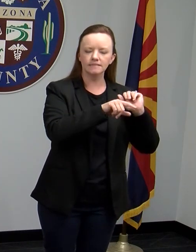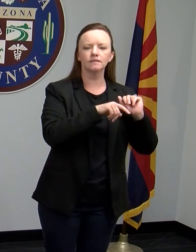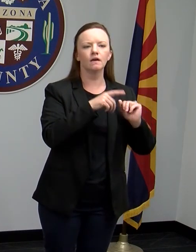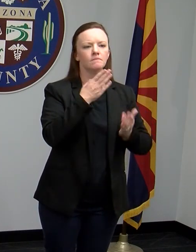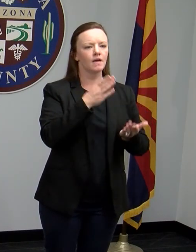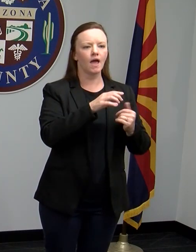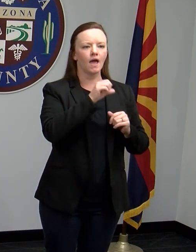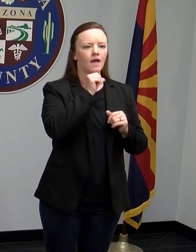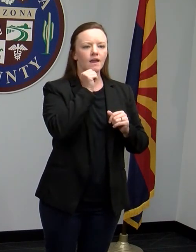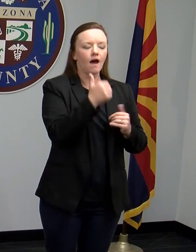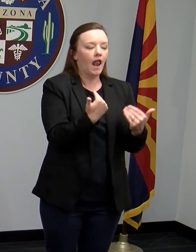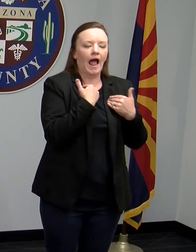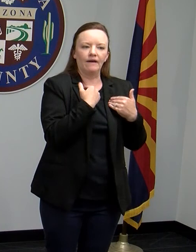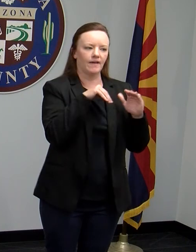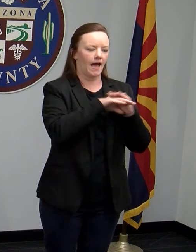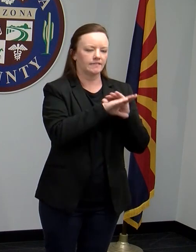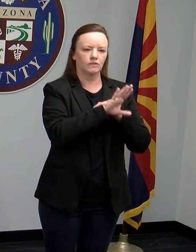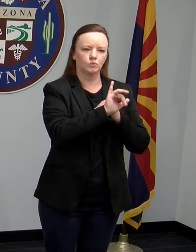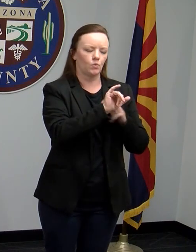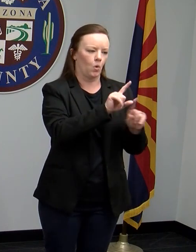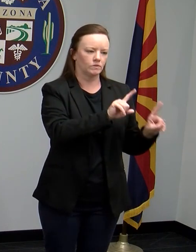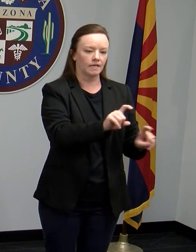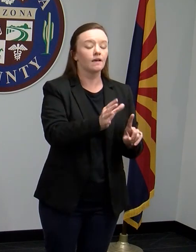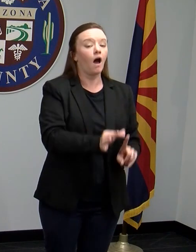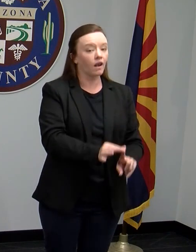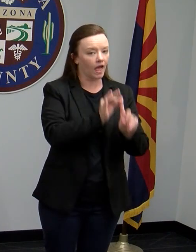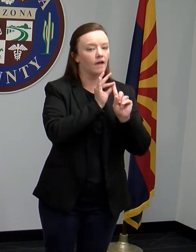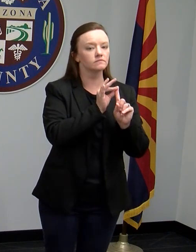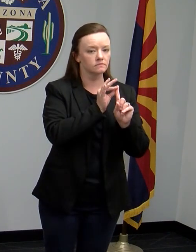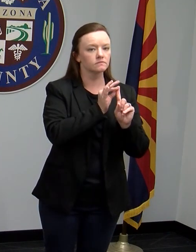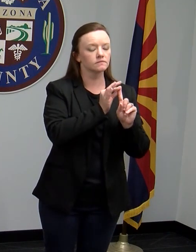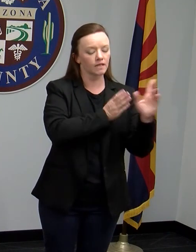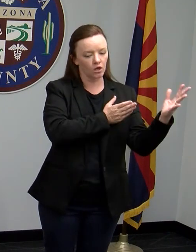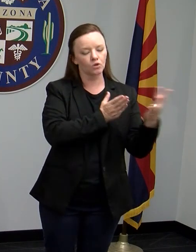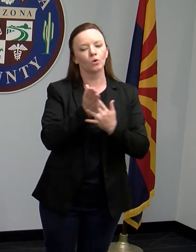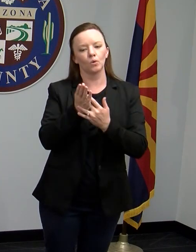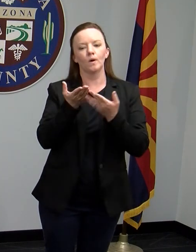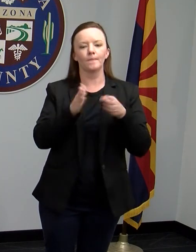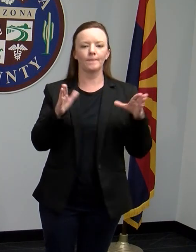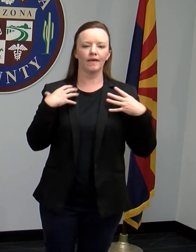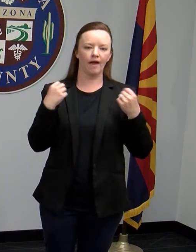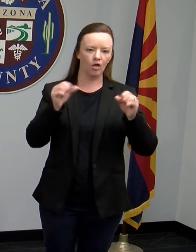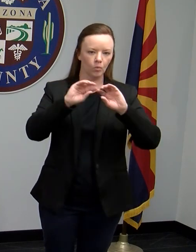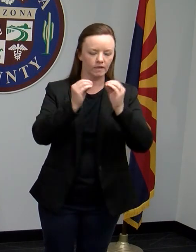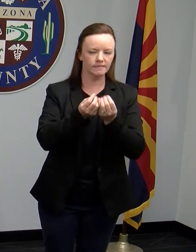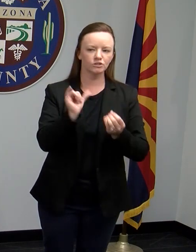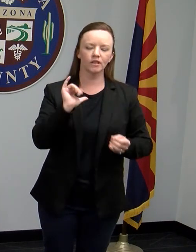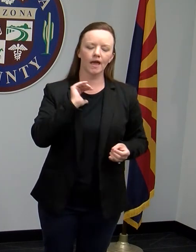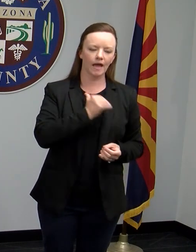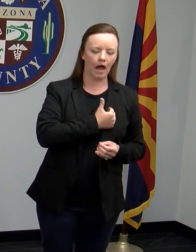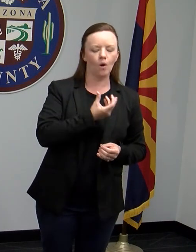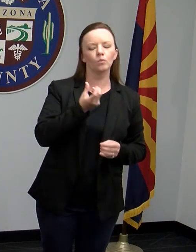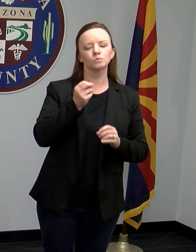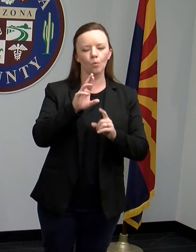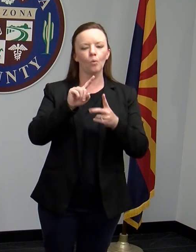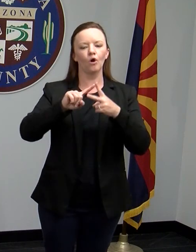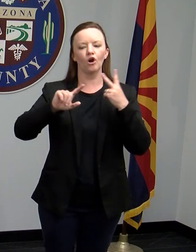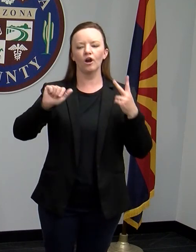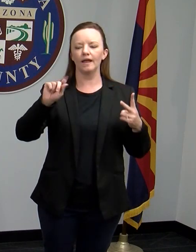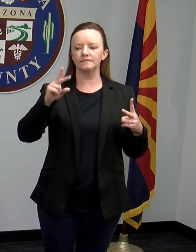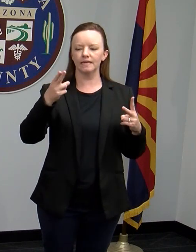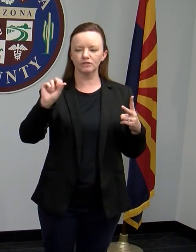might not necessarily have access to those tests unless they're coming through a public health organization like ours or ADHS,